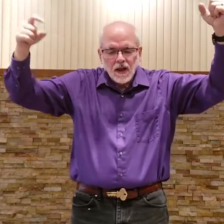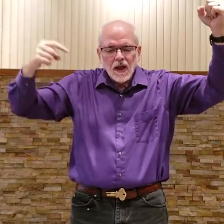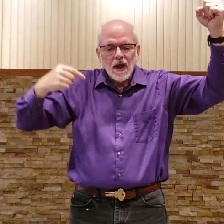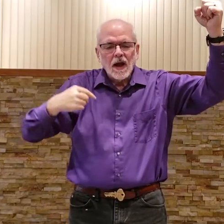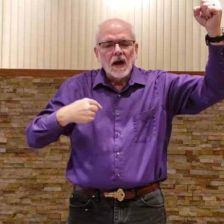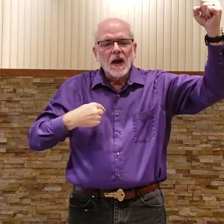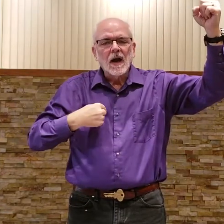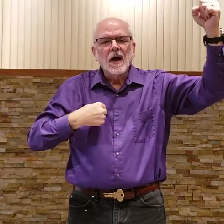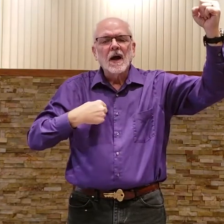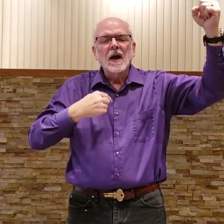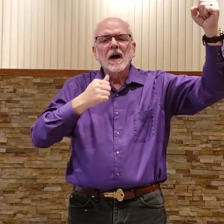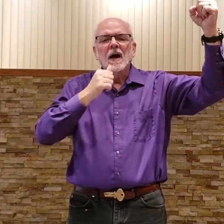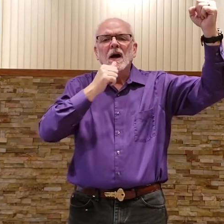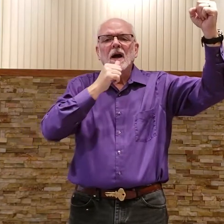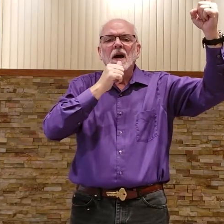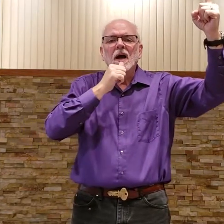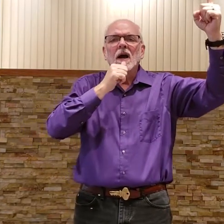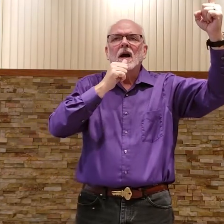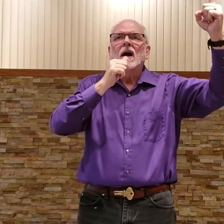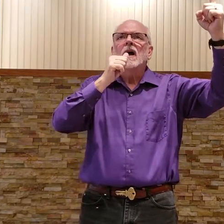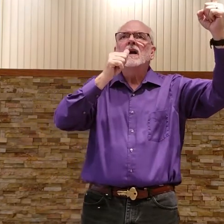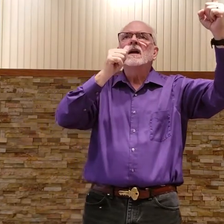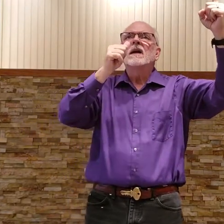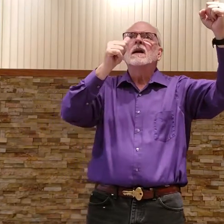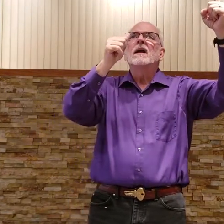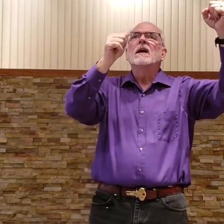I Am